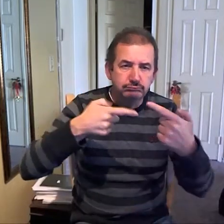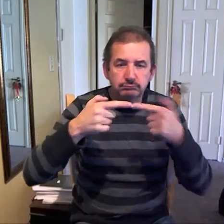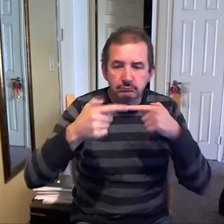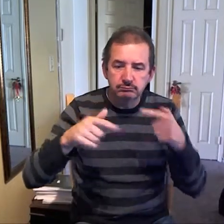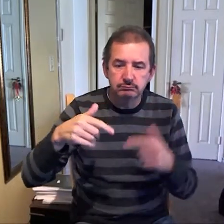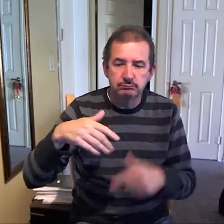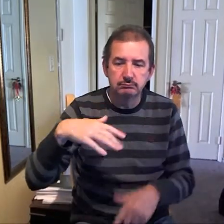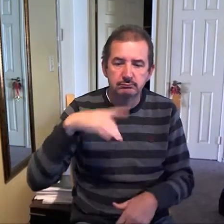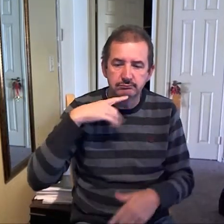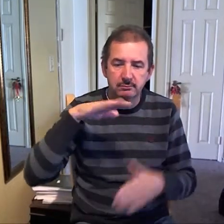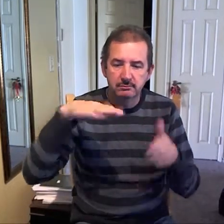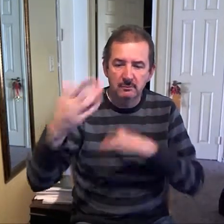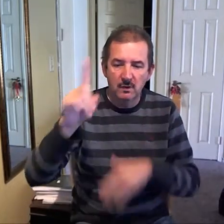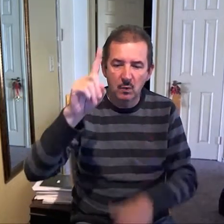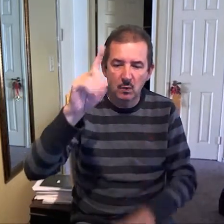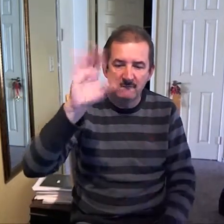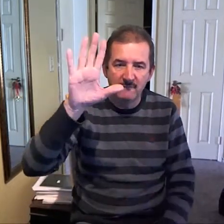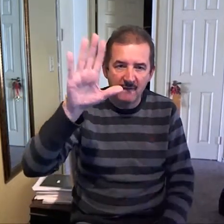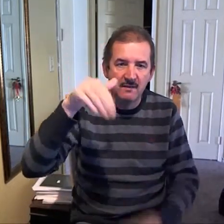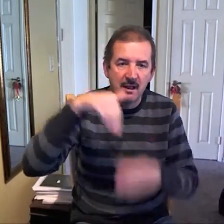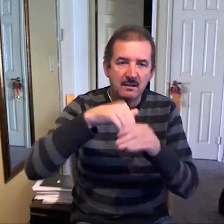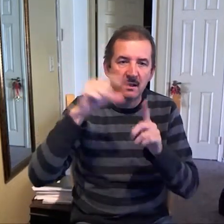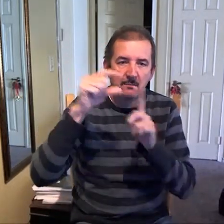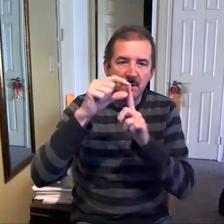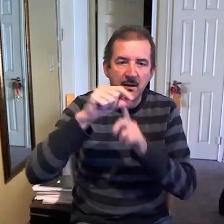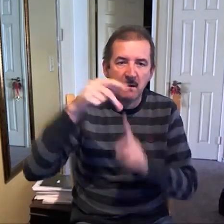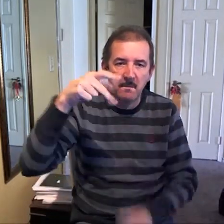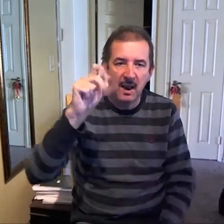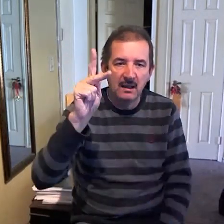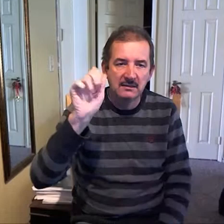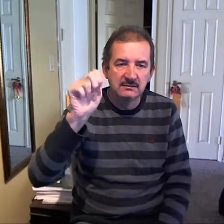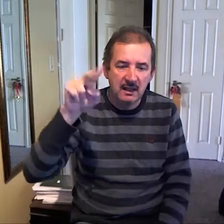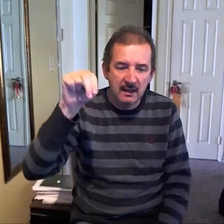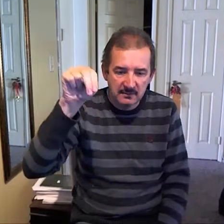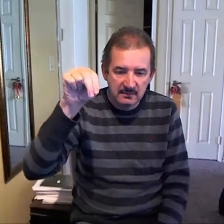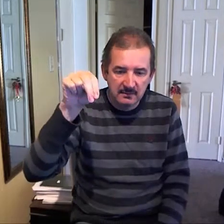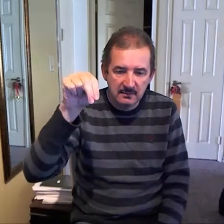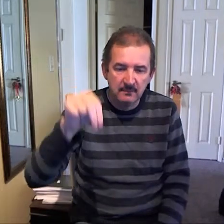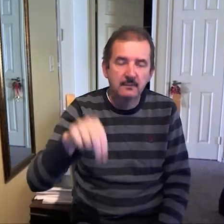at 8 p.m. Thank